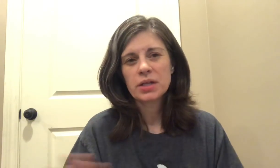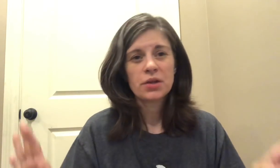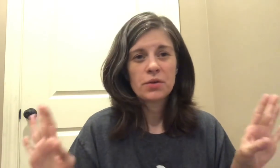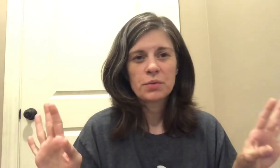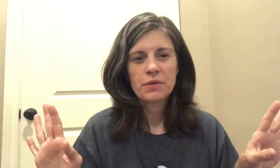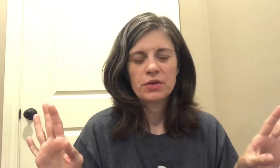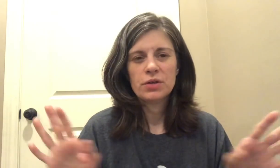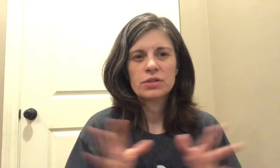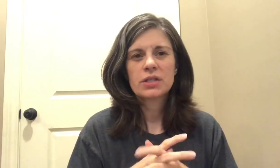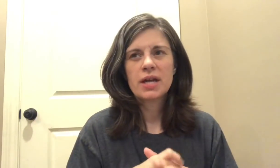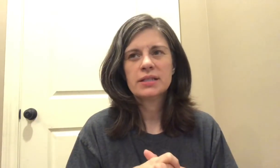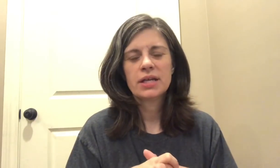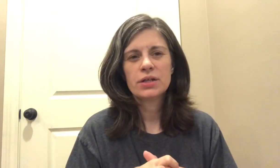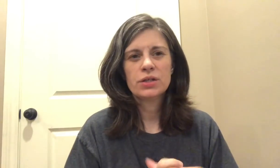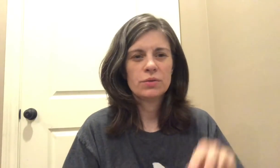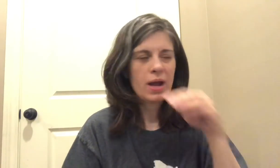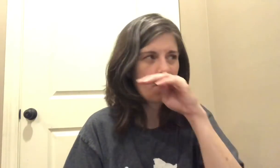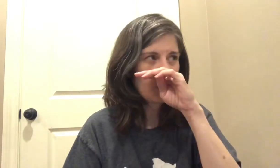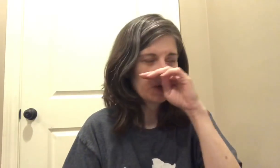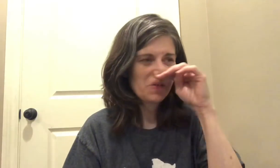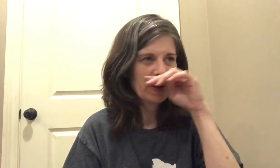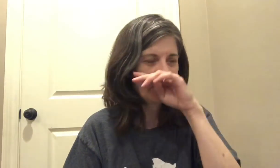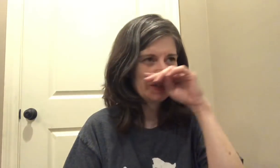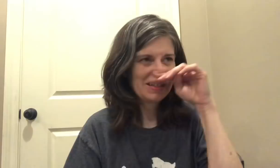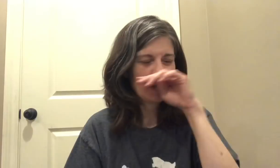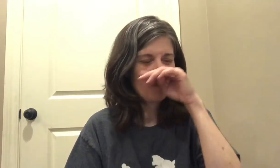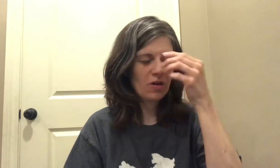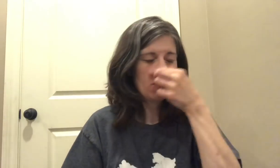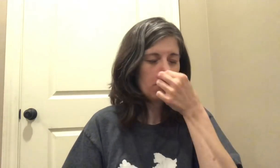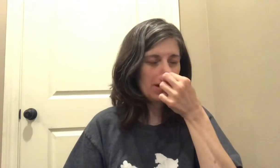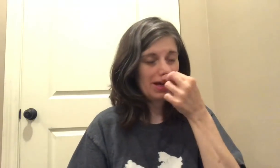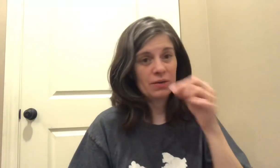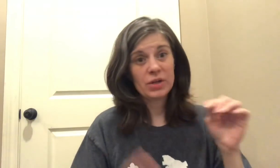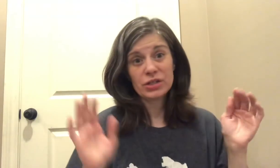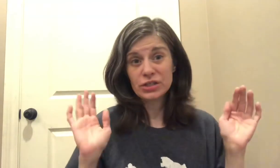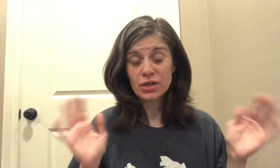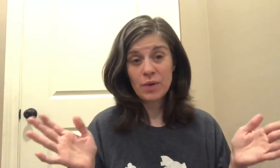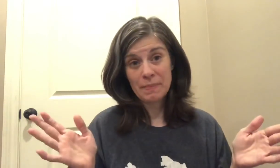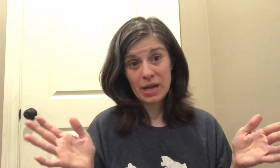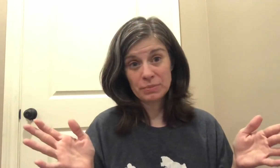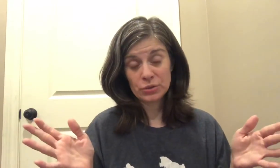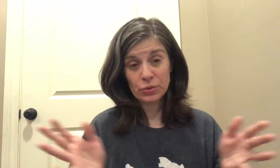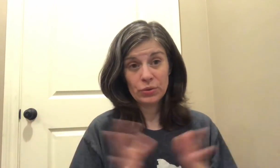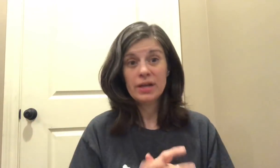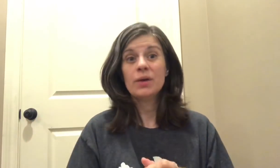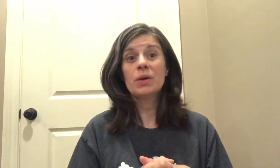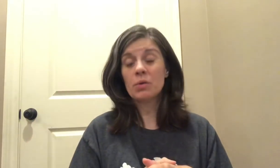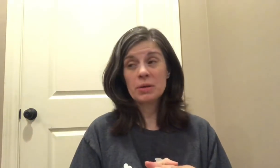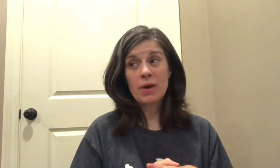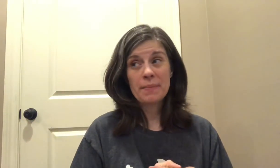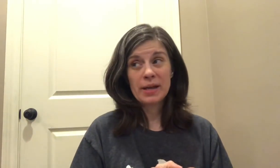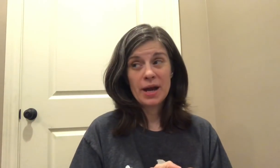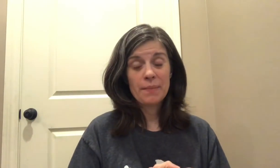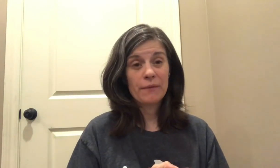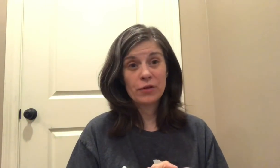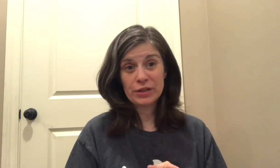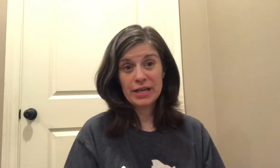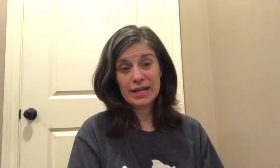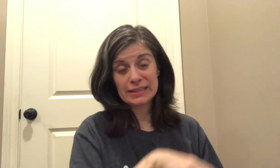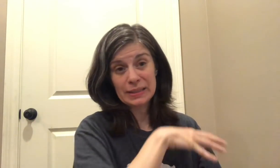year in review just kind of tell you how our year went overall and we are still wrapping up school we will be wrapping up for the next